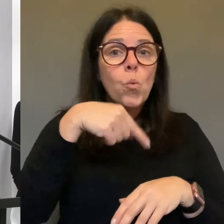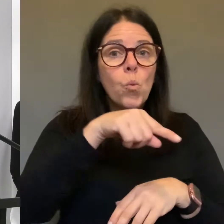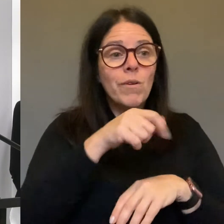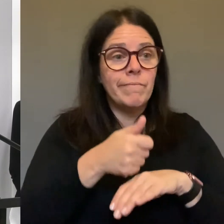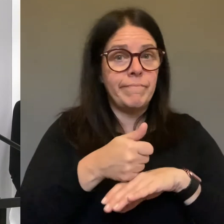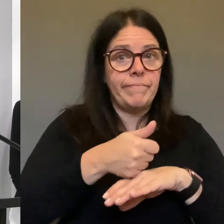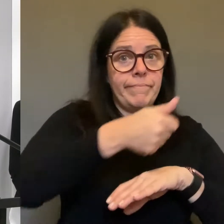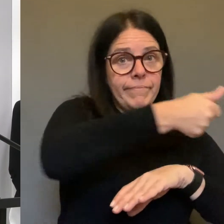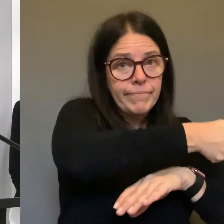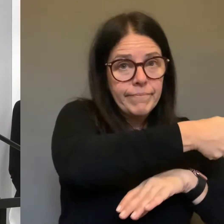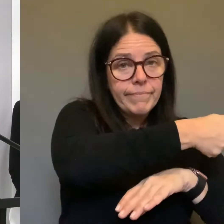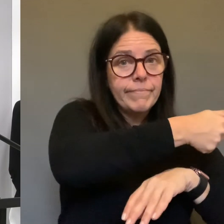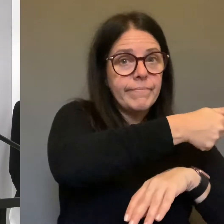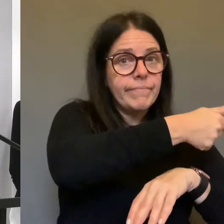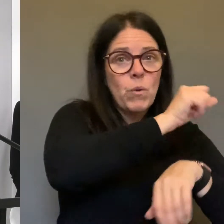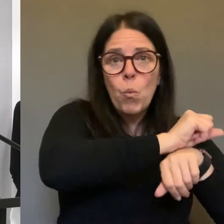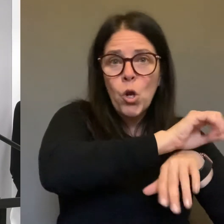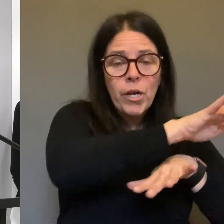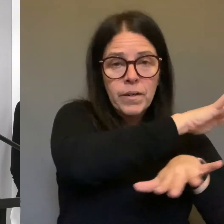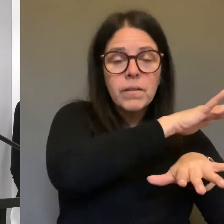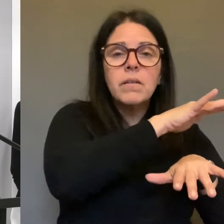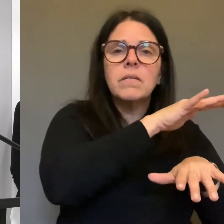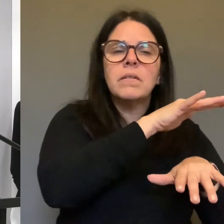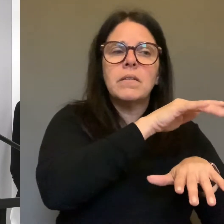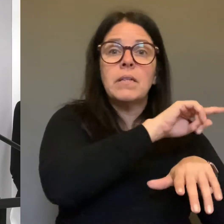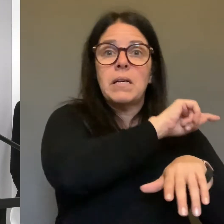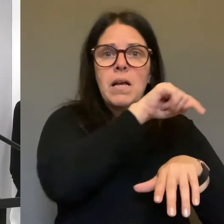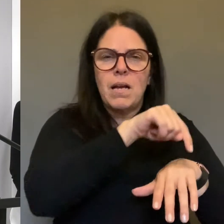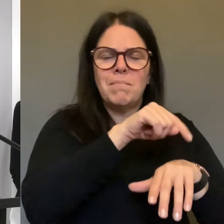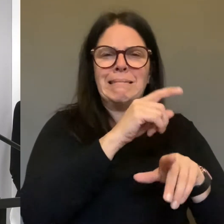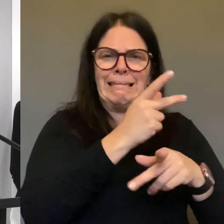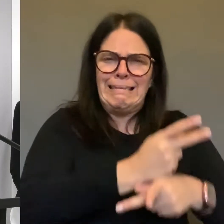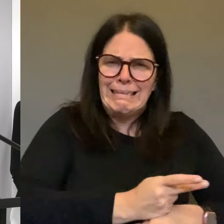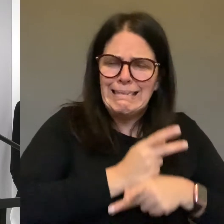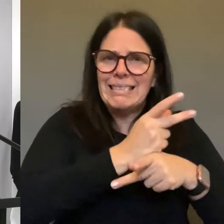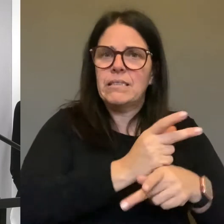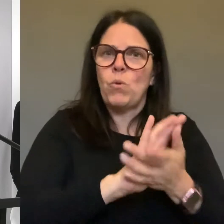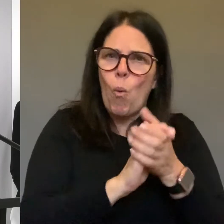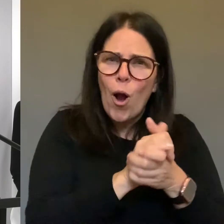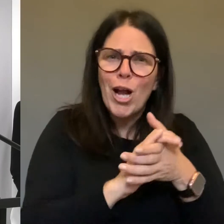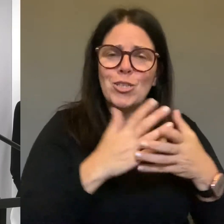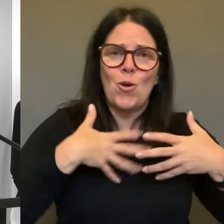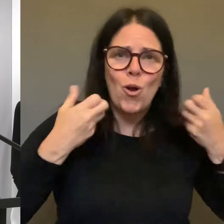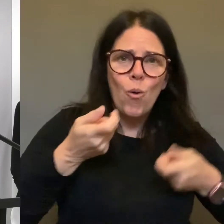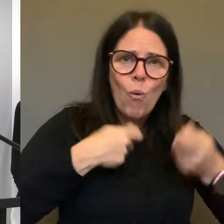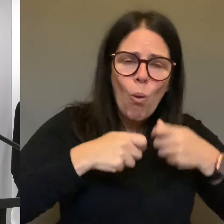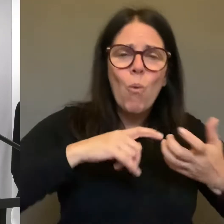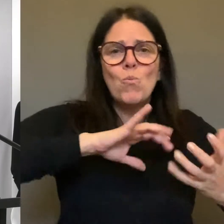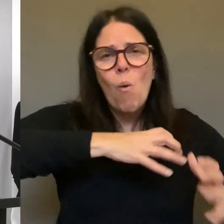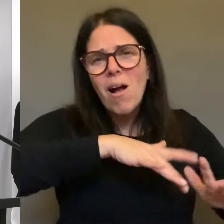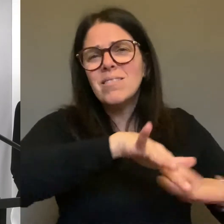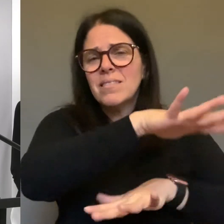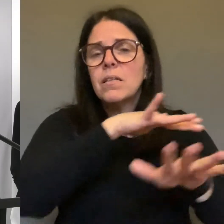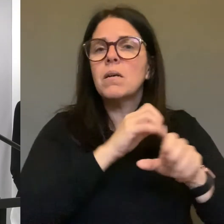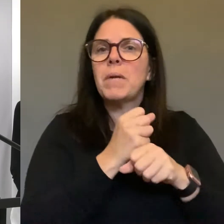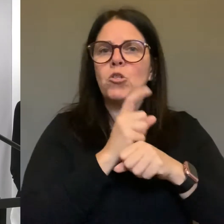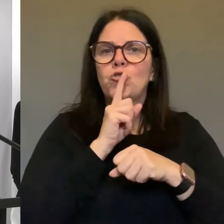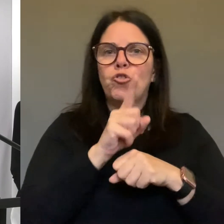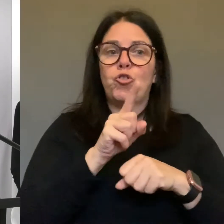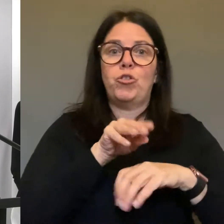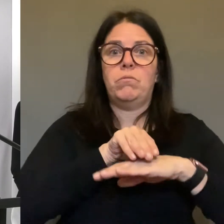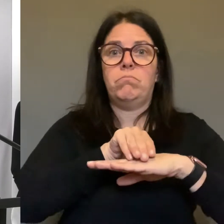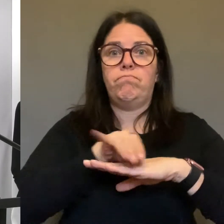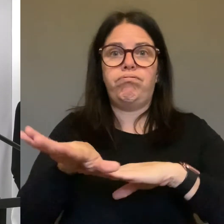to take extra precautions to make sure that we are not bringing any of those viruses in our community and infecting others in our